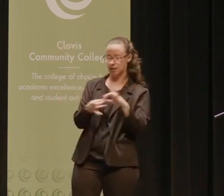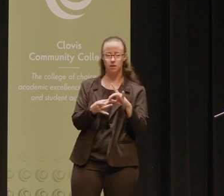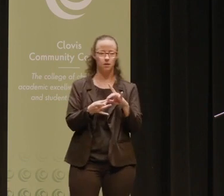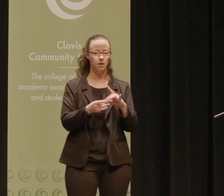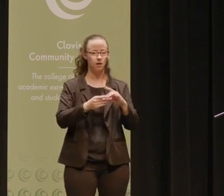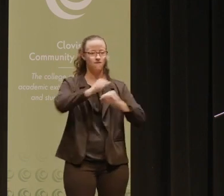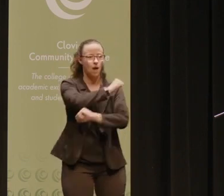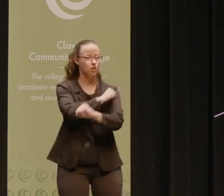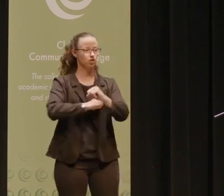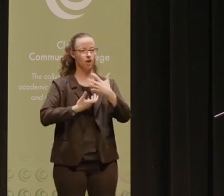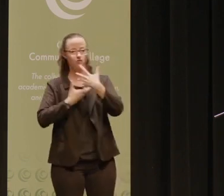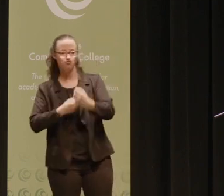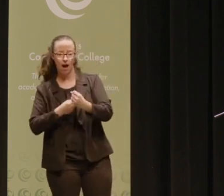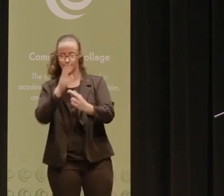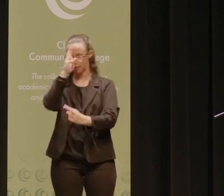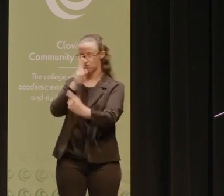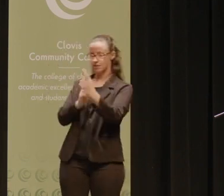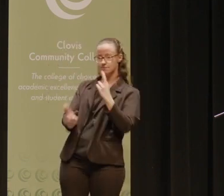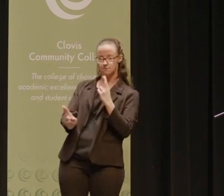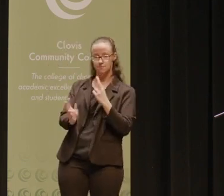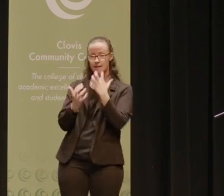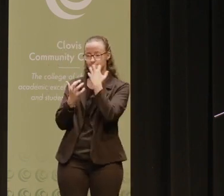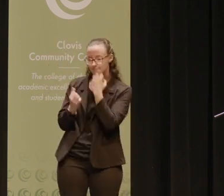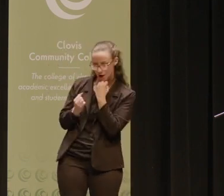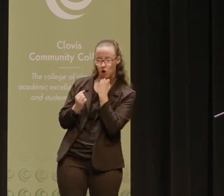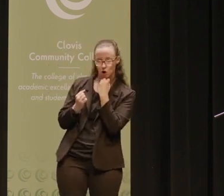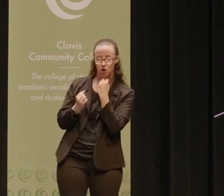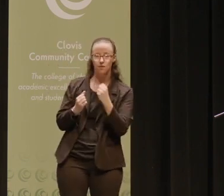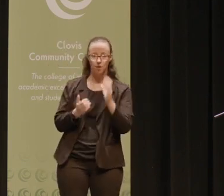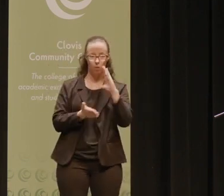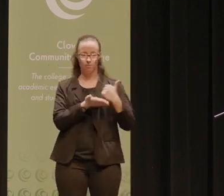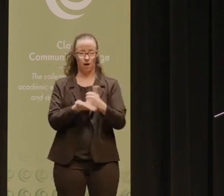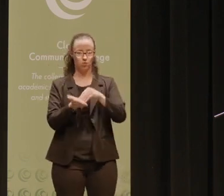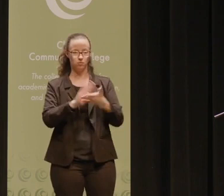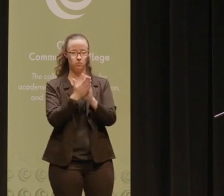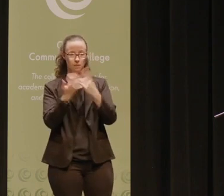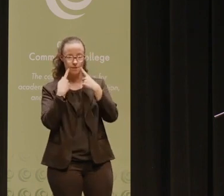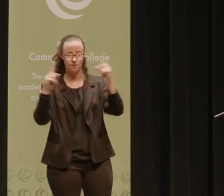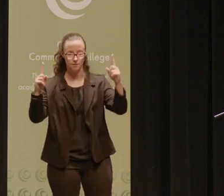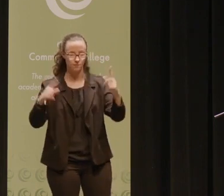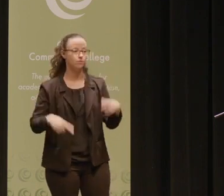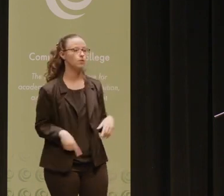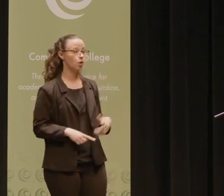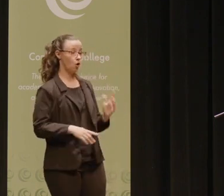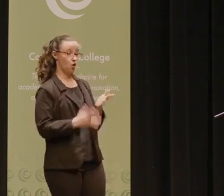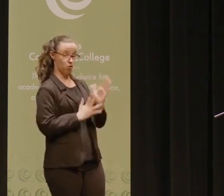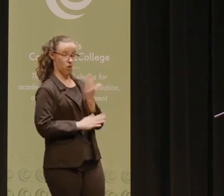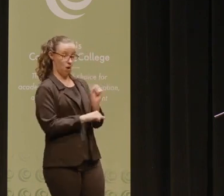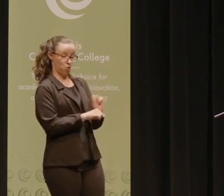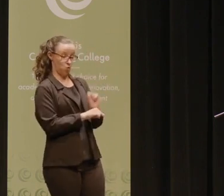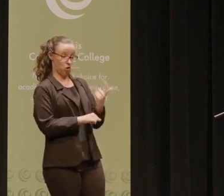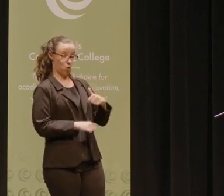trust and mutual respect and authentic care are the foundations of student success. We have learned from our work that these